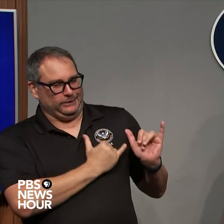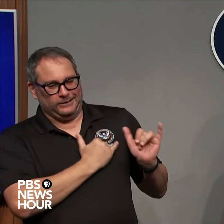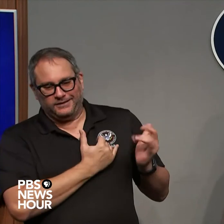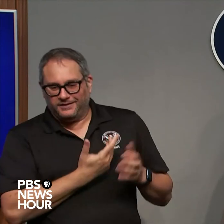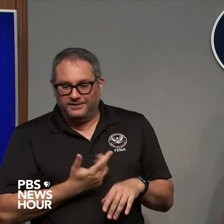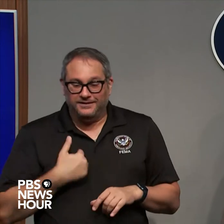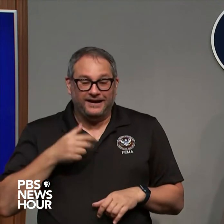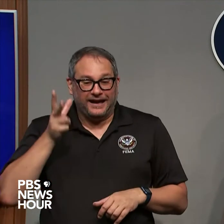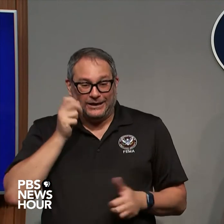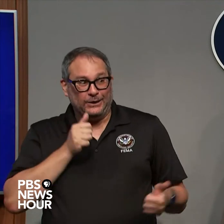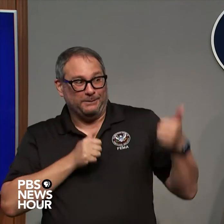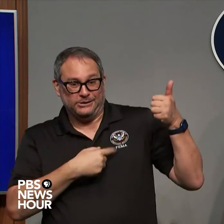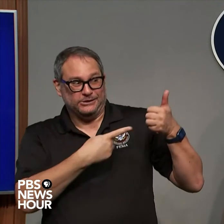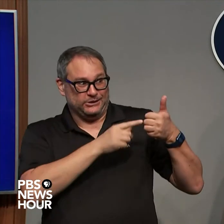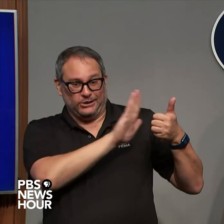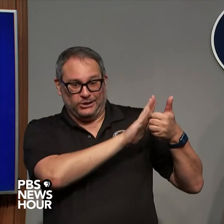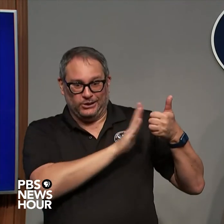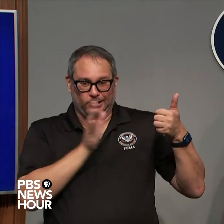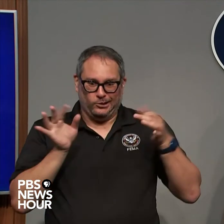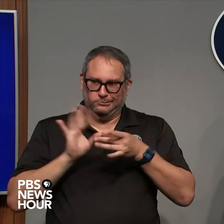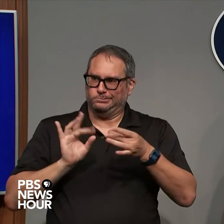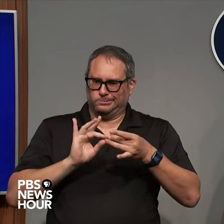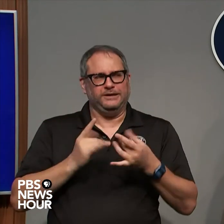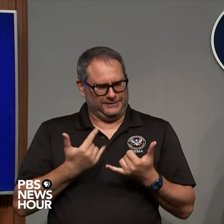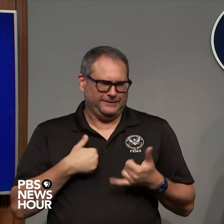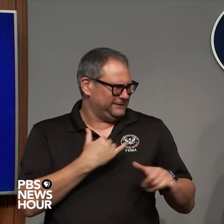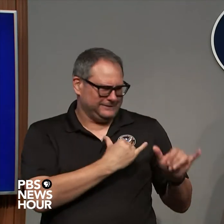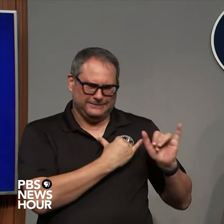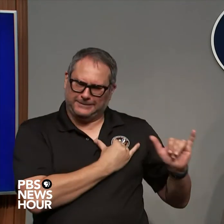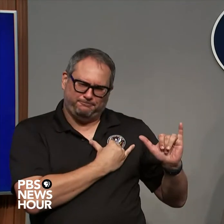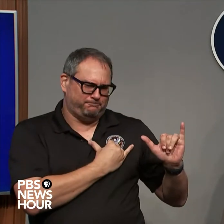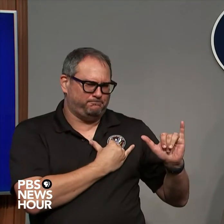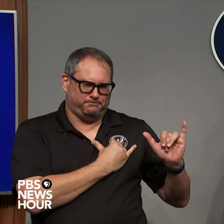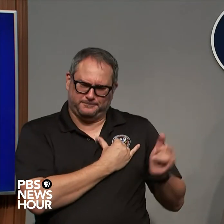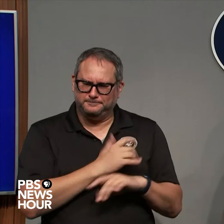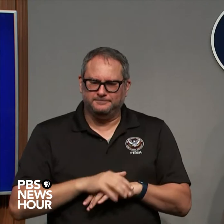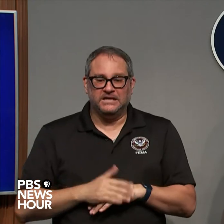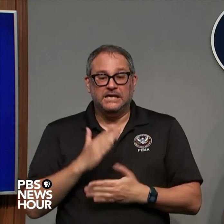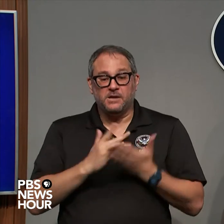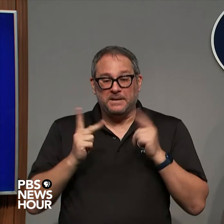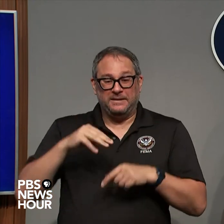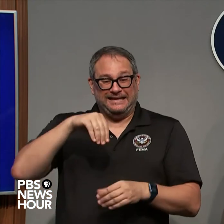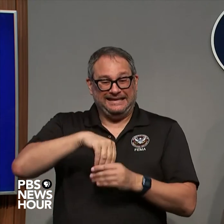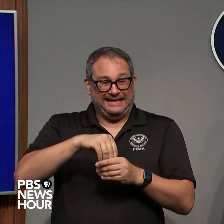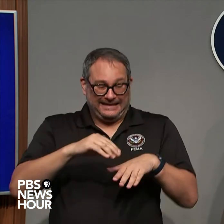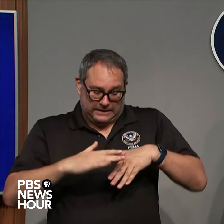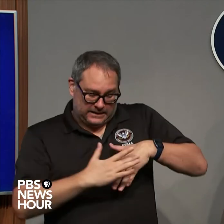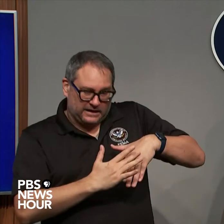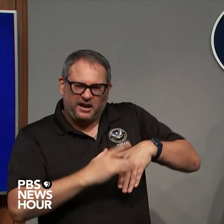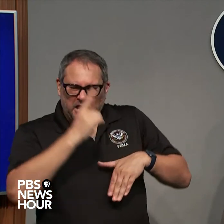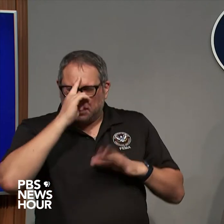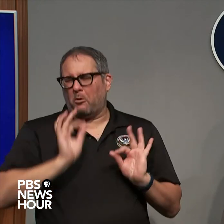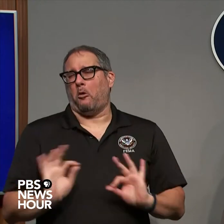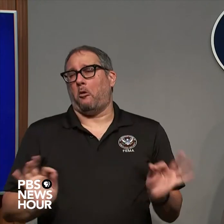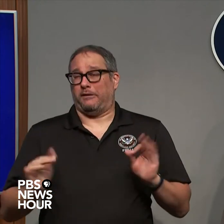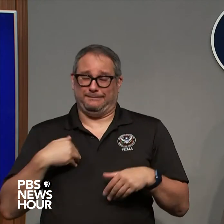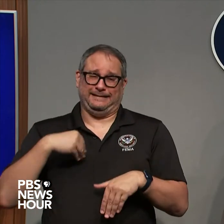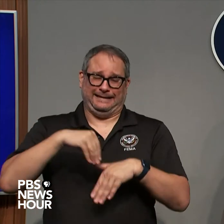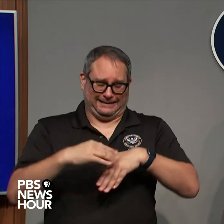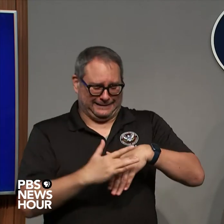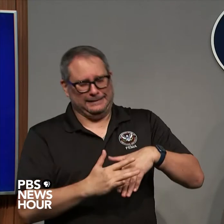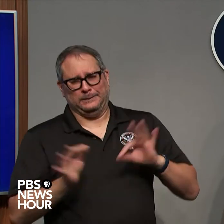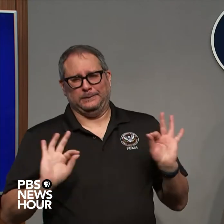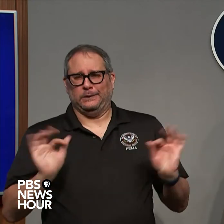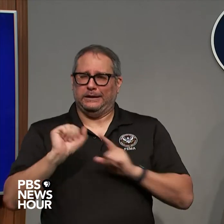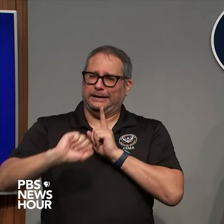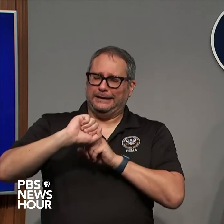Criswell it's the same thing so I worry about you know people that that that are inland that think they're okay because they're away from the coast and it's not